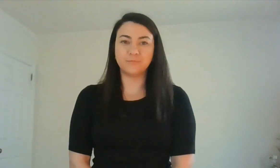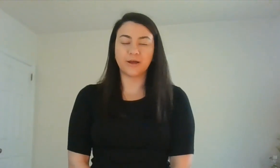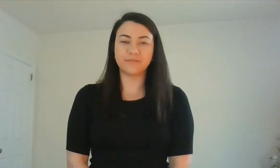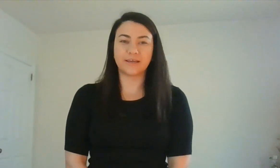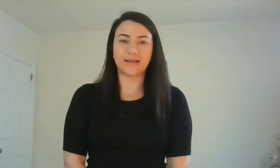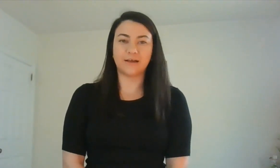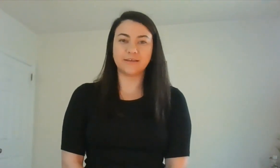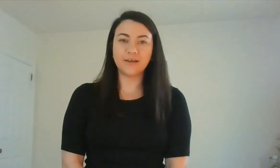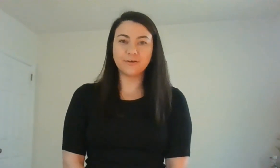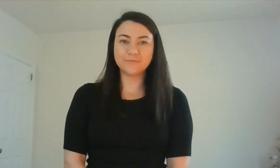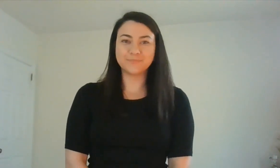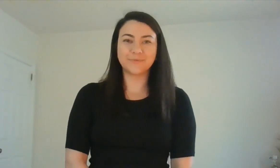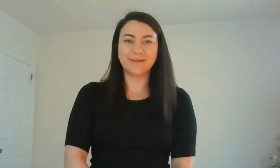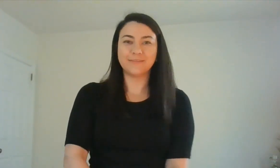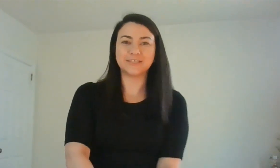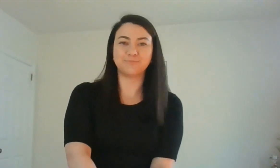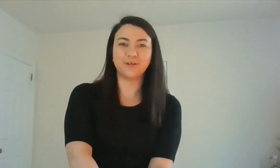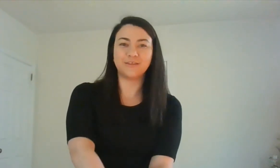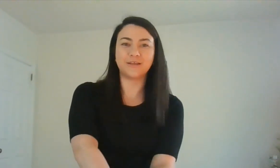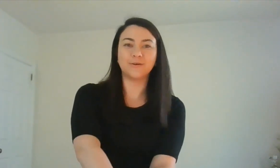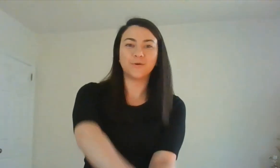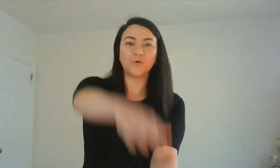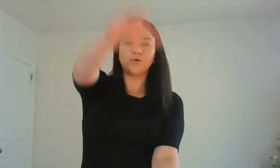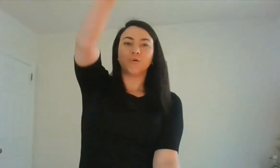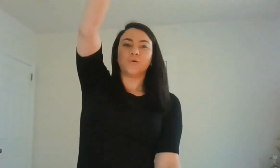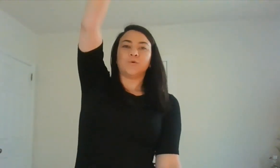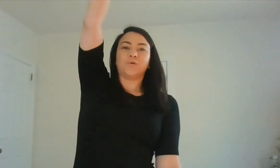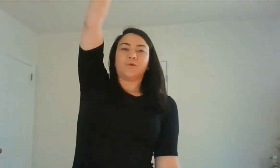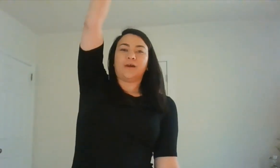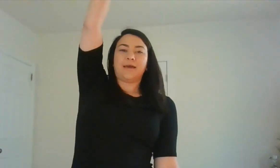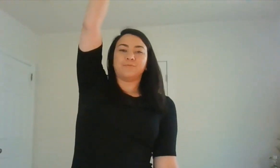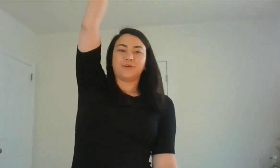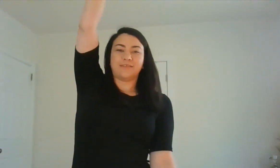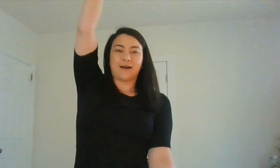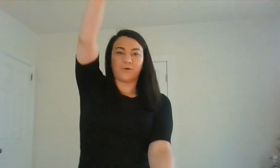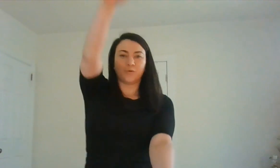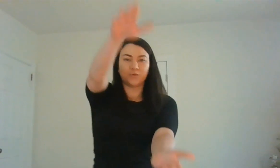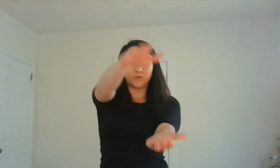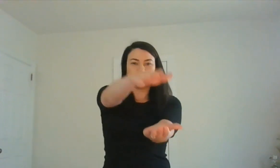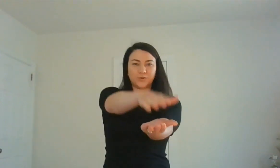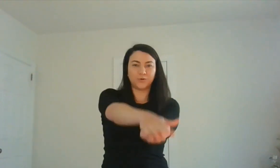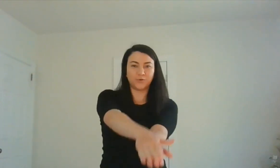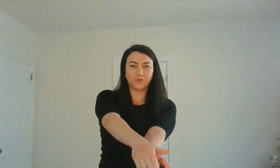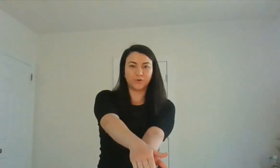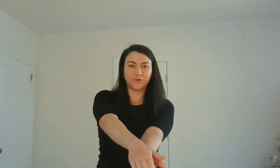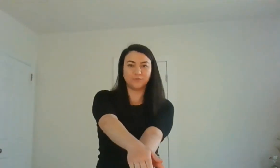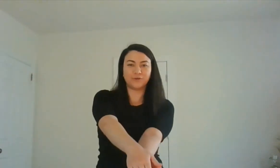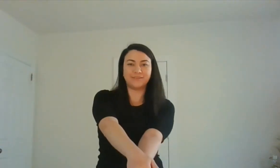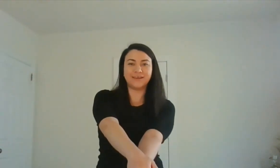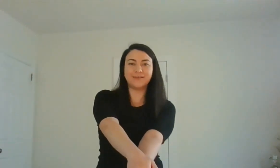breath like an alligator? Let's breathe in and breathe out. Breathe in,